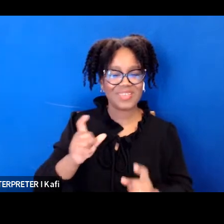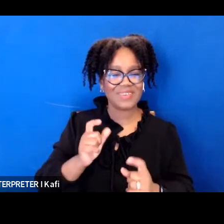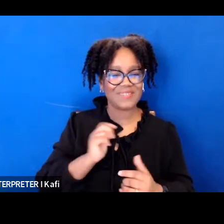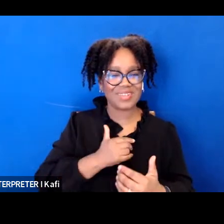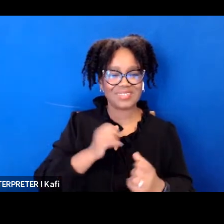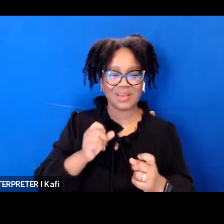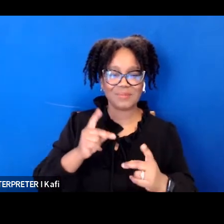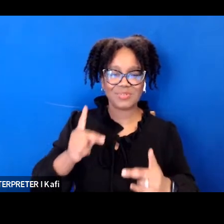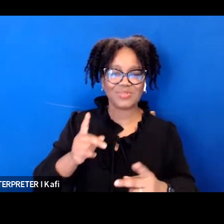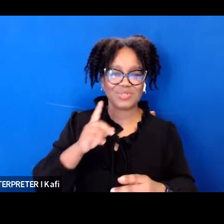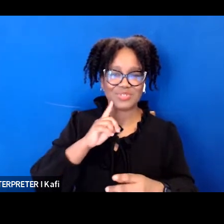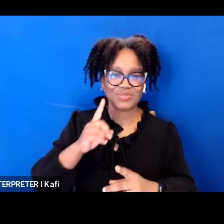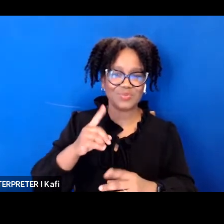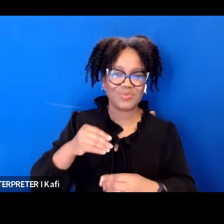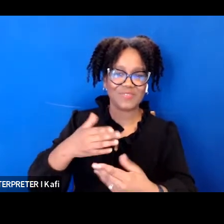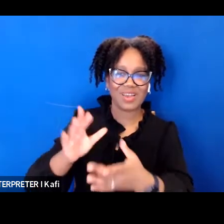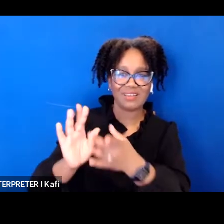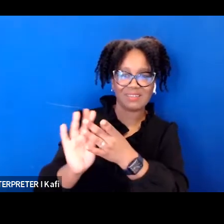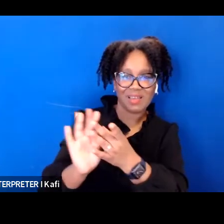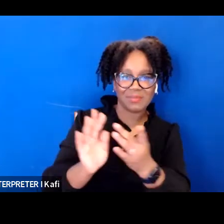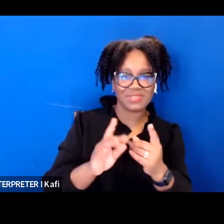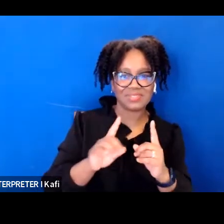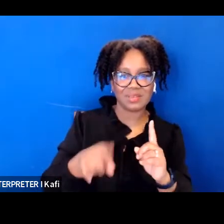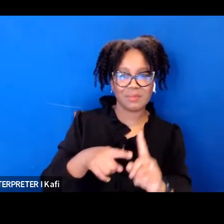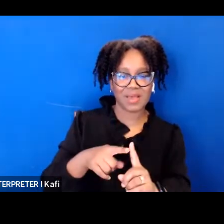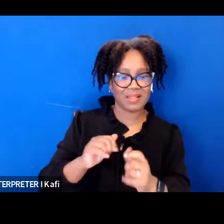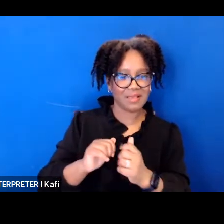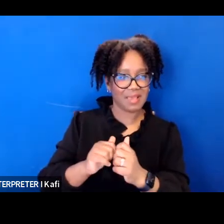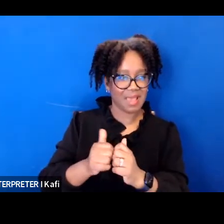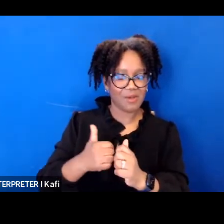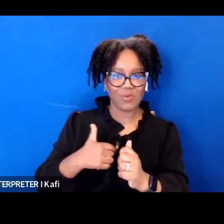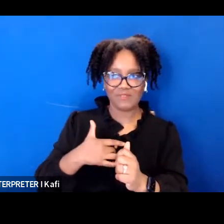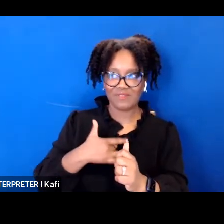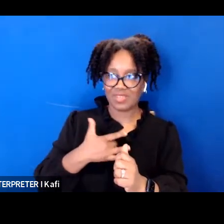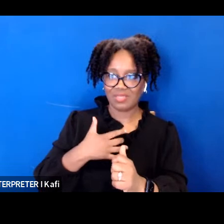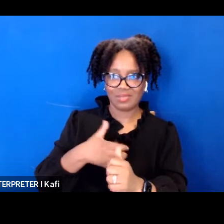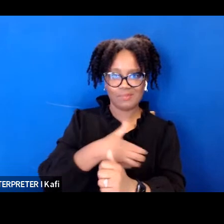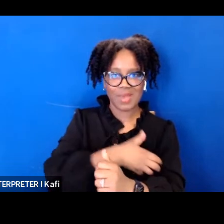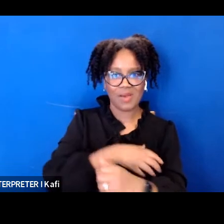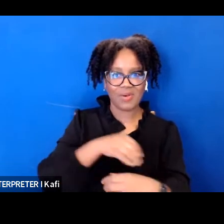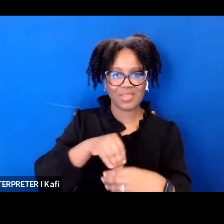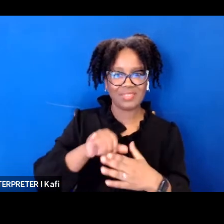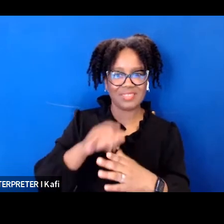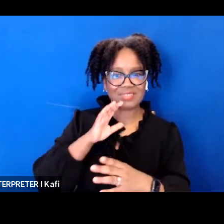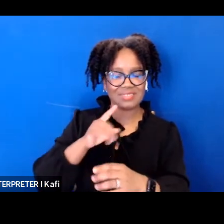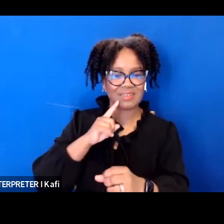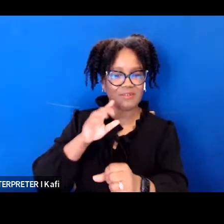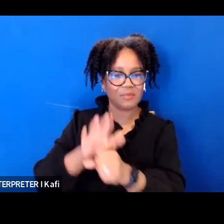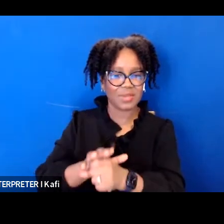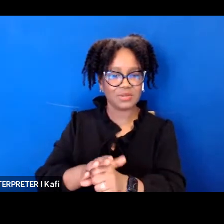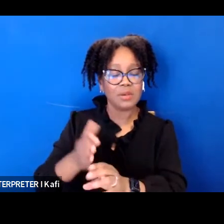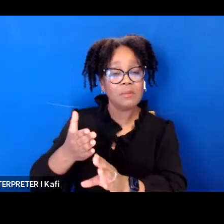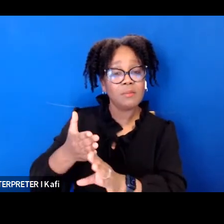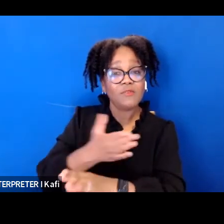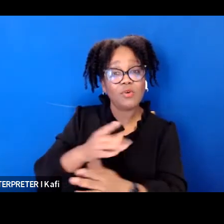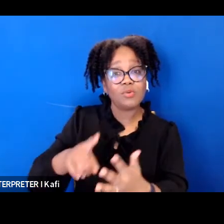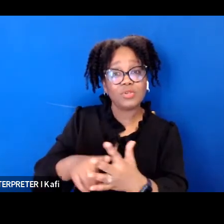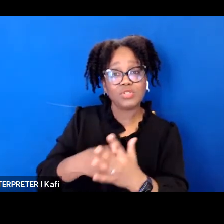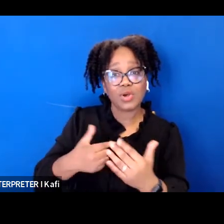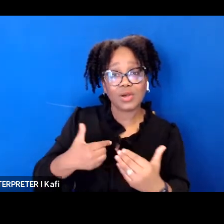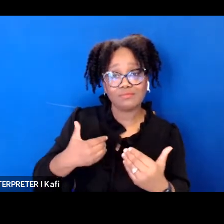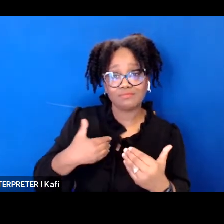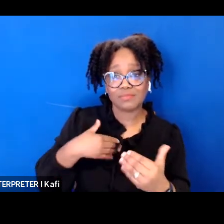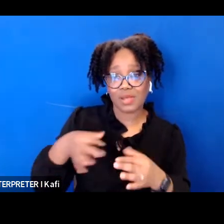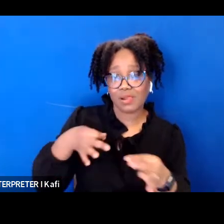behind this confirmation um before i start i want to give a brief image description i am a brown skinned african